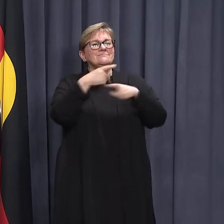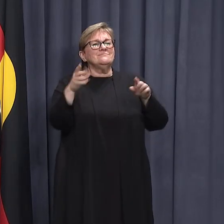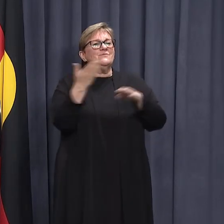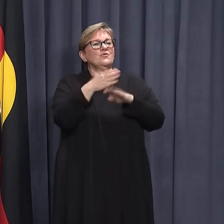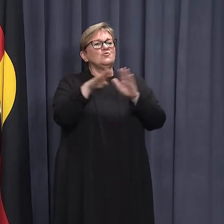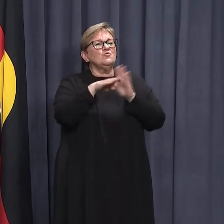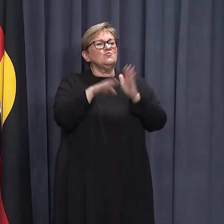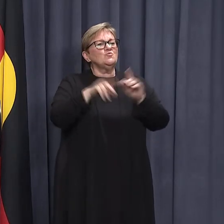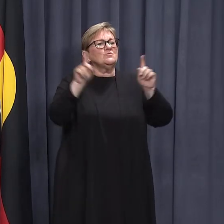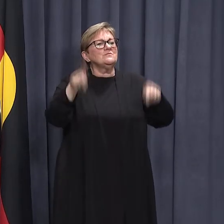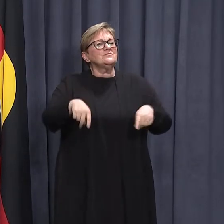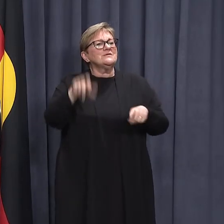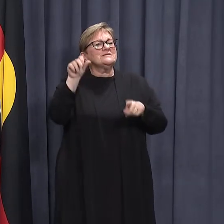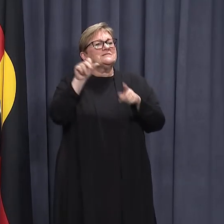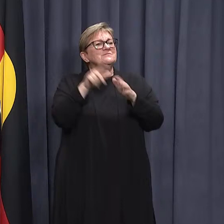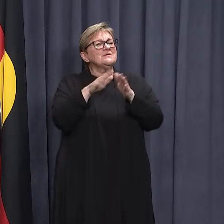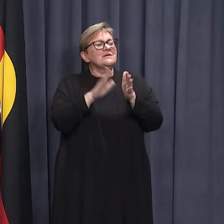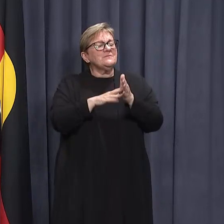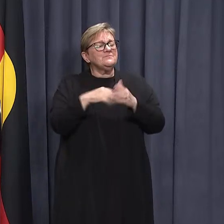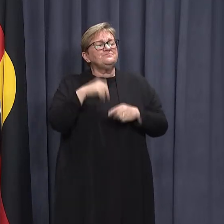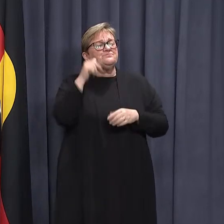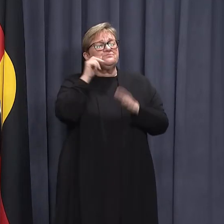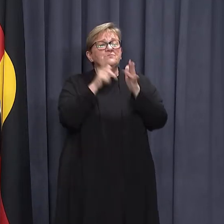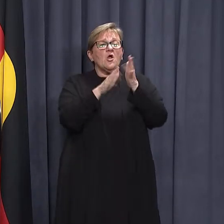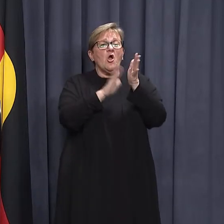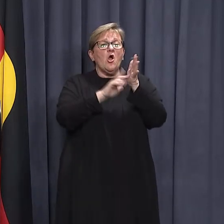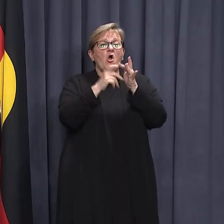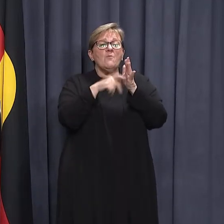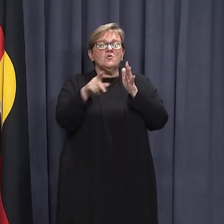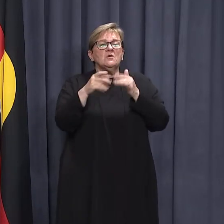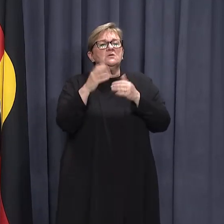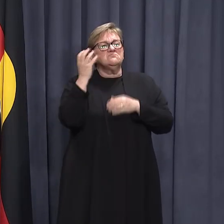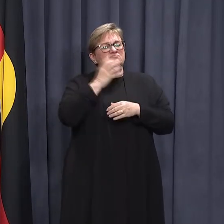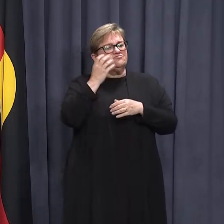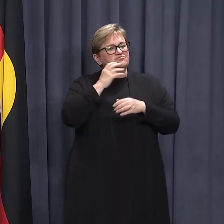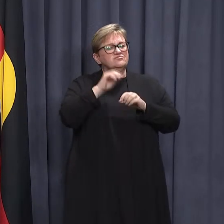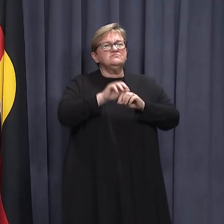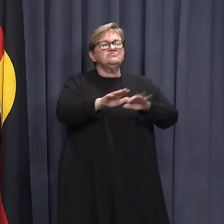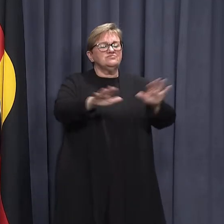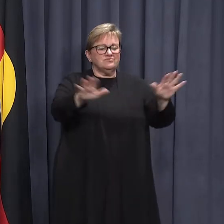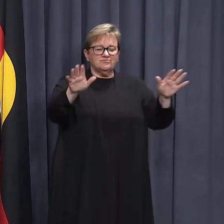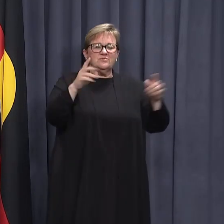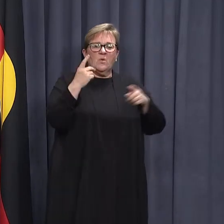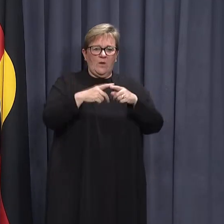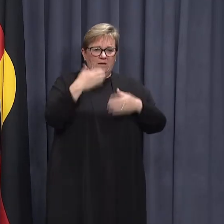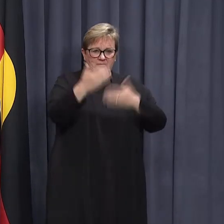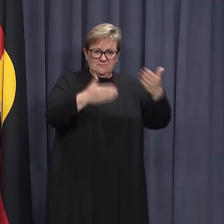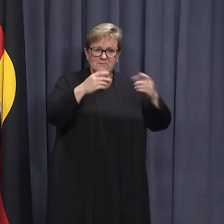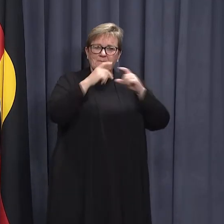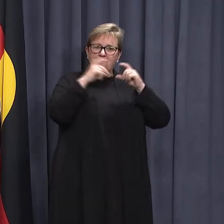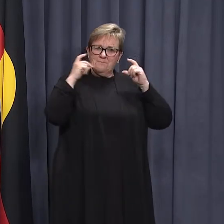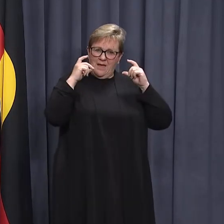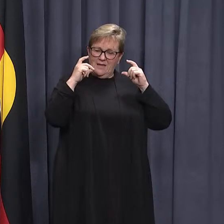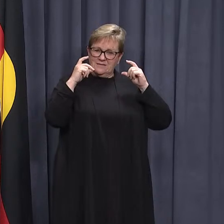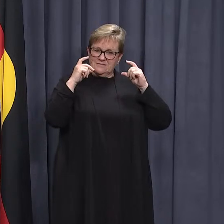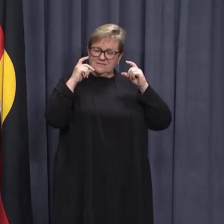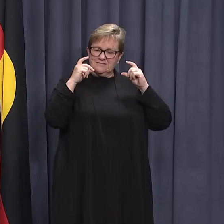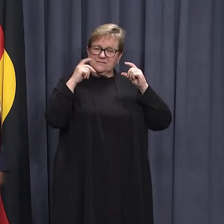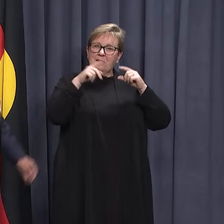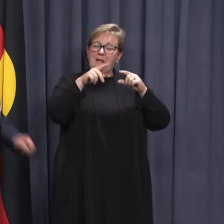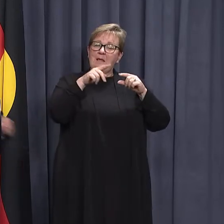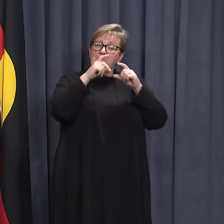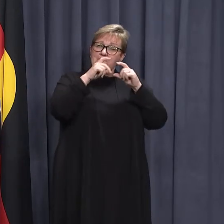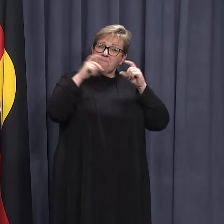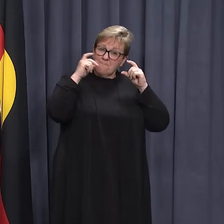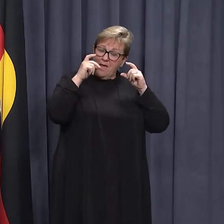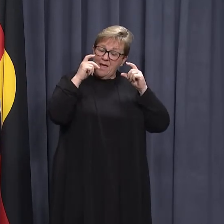officially took effect. We know the Omicron variant is highly transmissible and mask wearing is confined sorry and